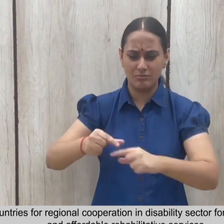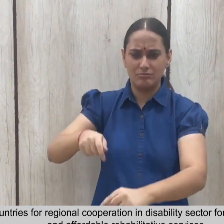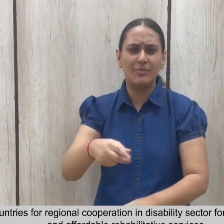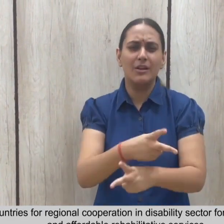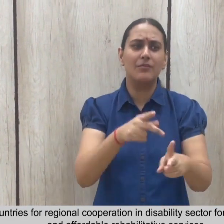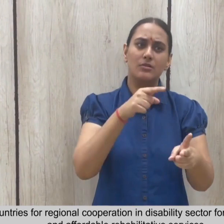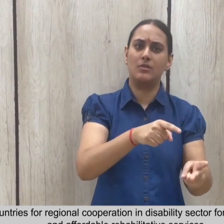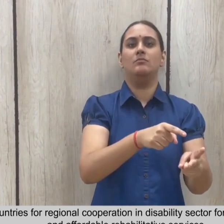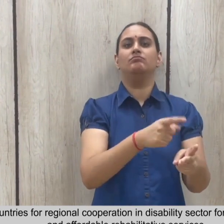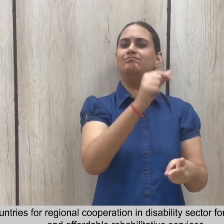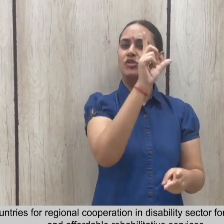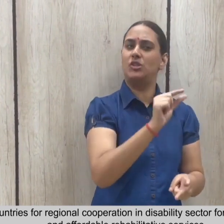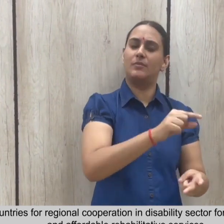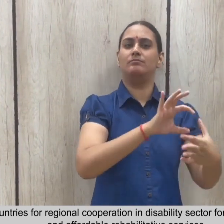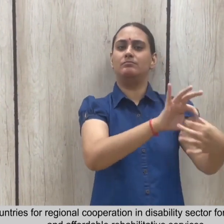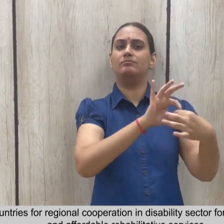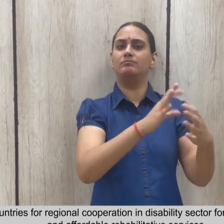to low-cost and affordable rehabilitative services.